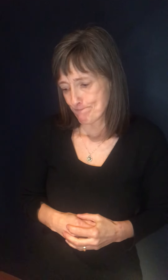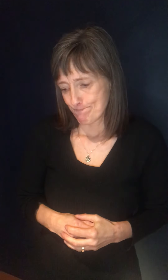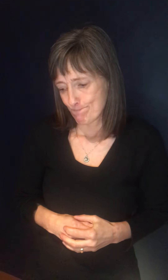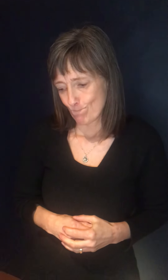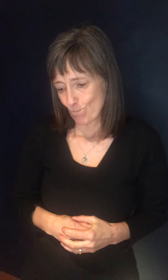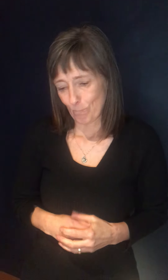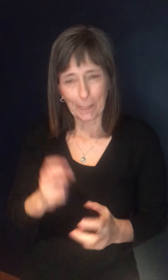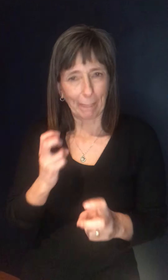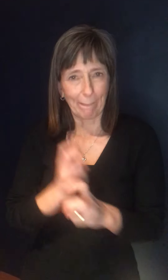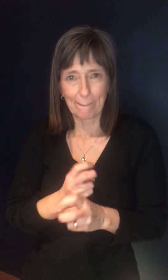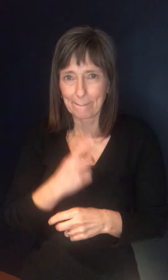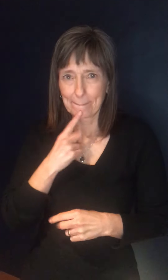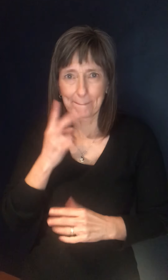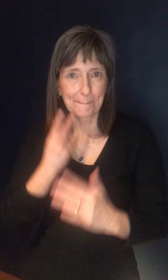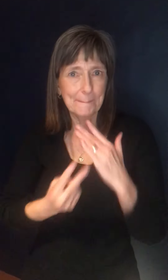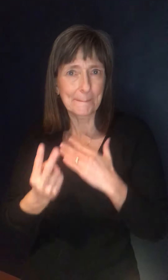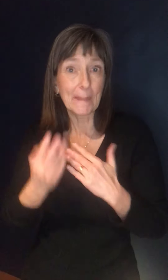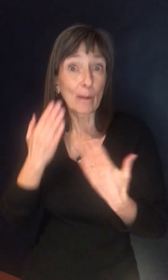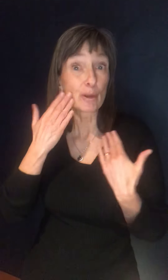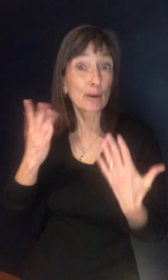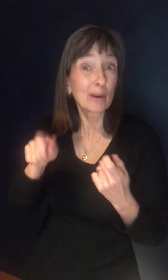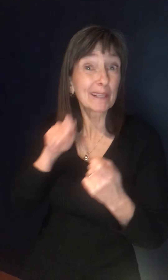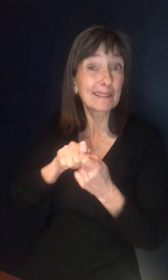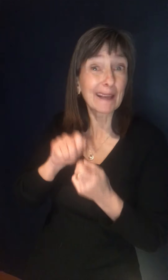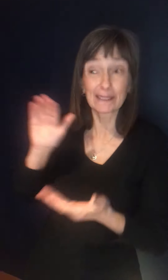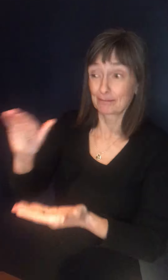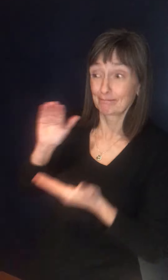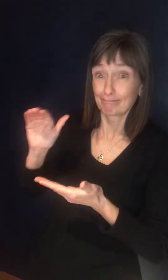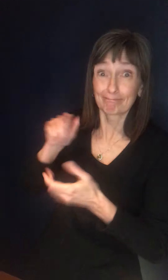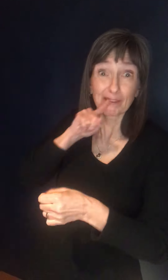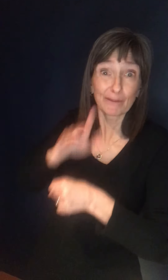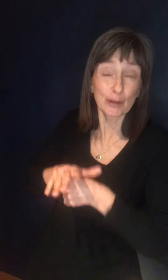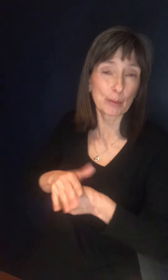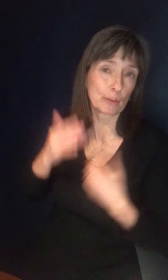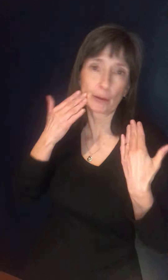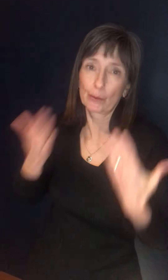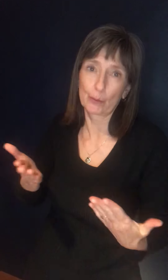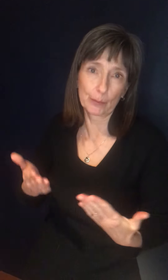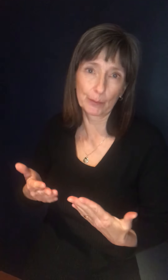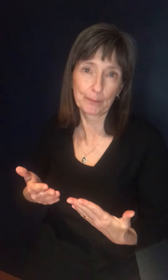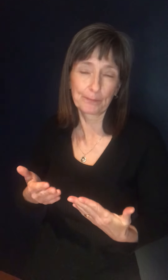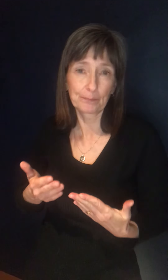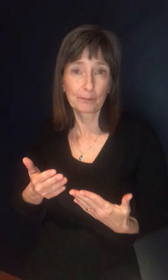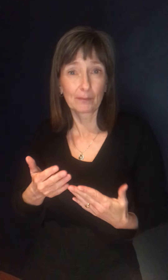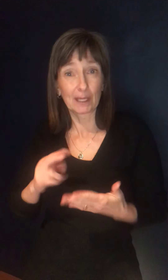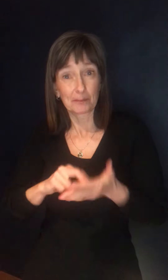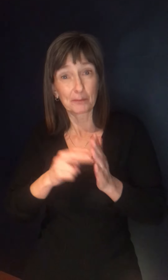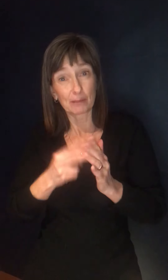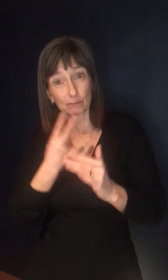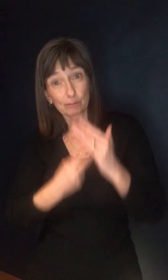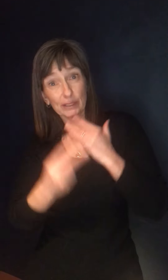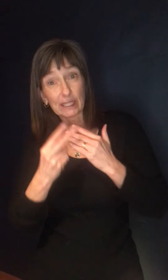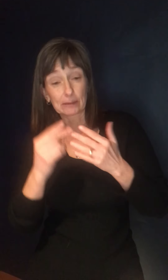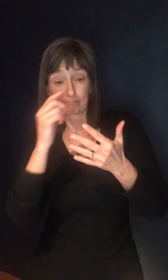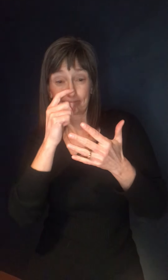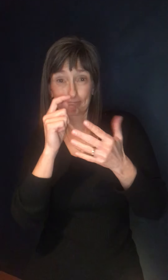exactly the amount that we're getting. We don't have those confirmed supplies, so, um, we don't really want to put that out there until we know. So,